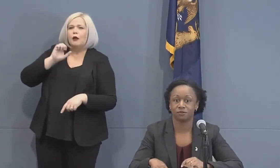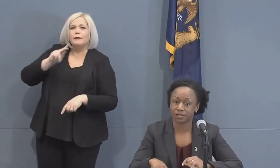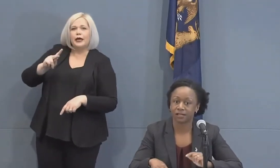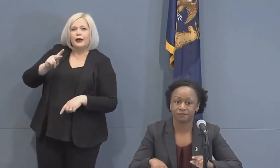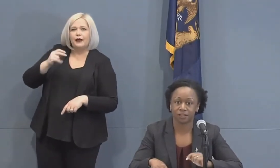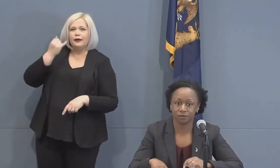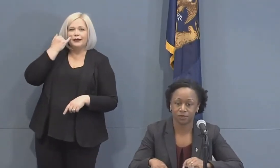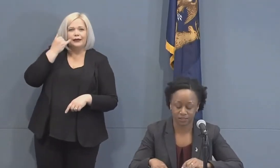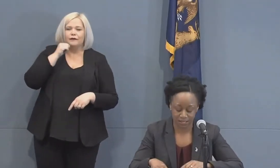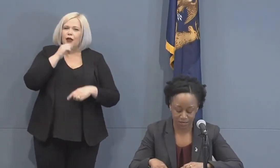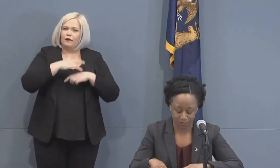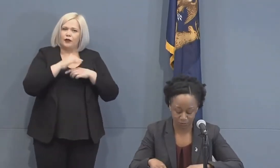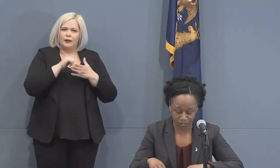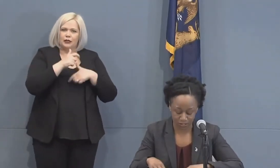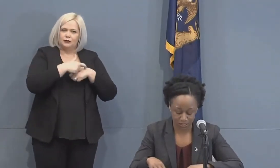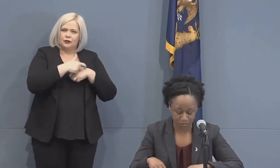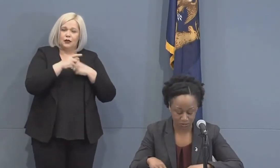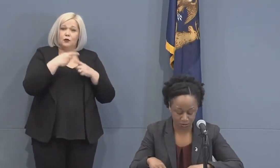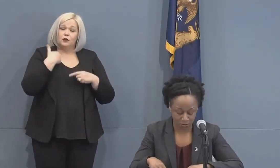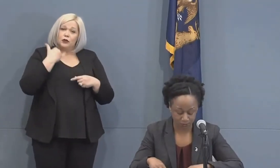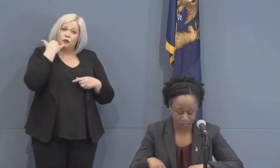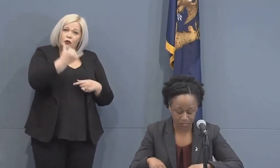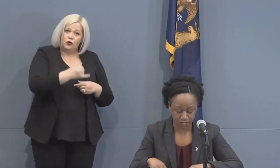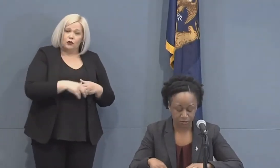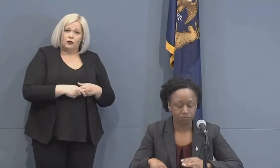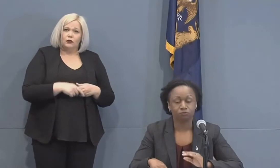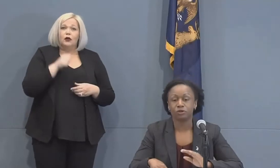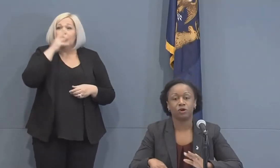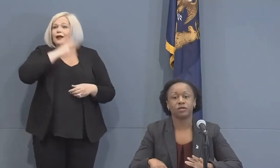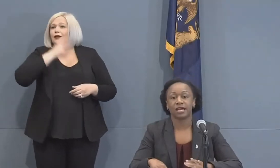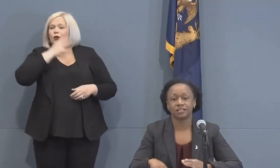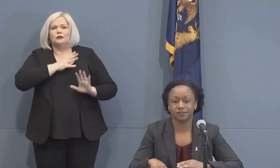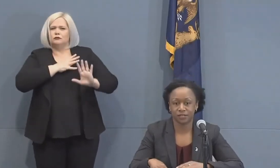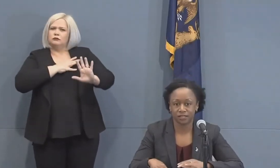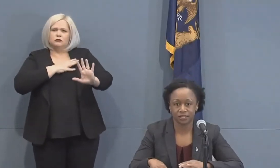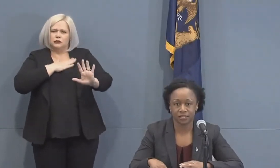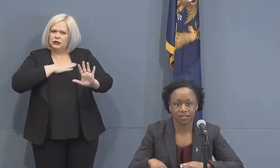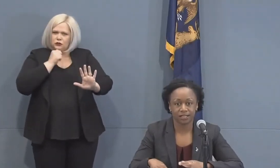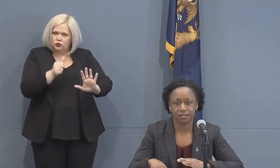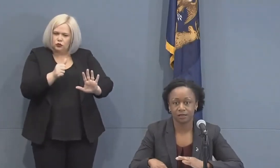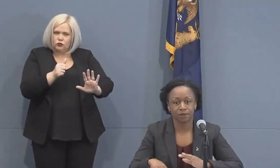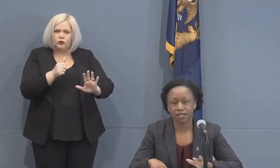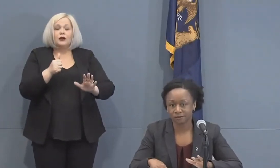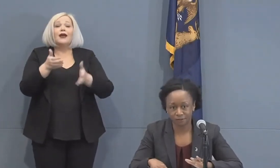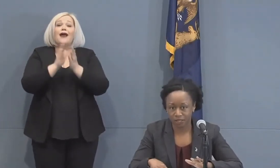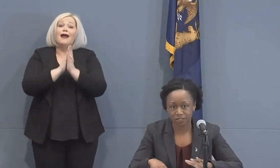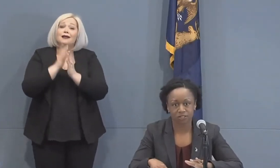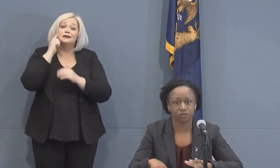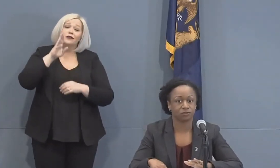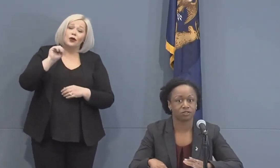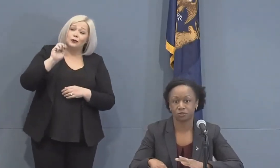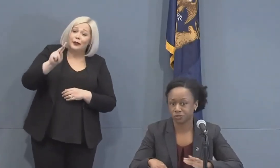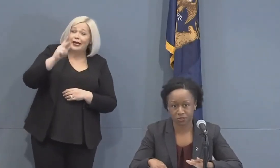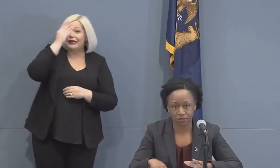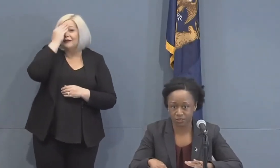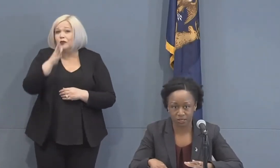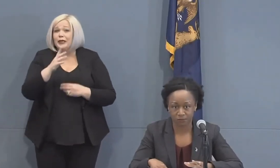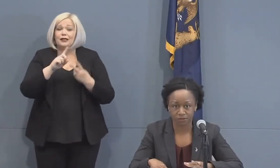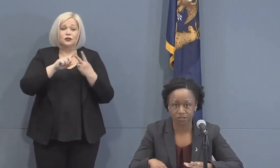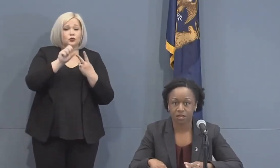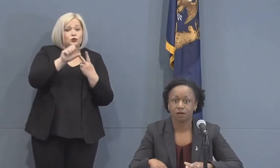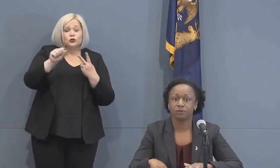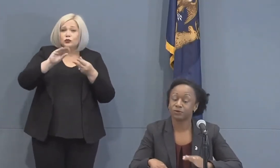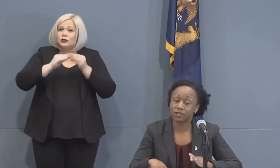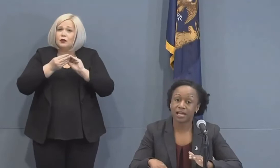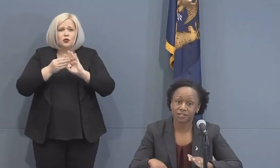back if you are not available at the time that we call. We won't ask for anything like bank information or social security